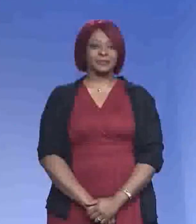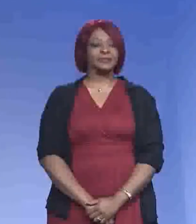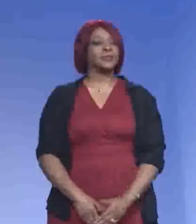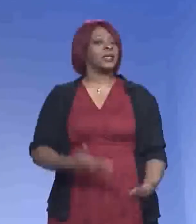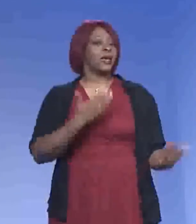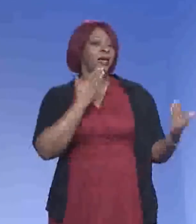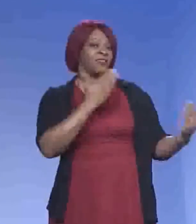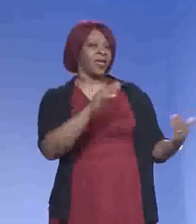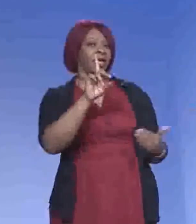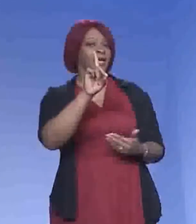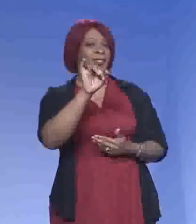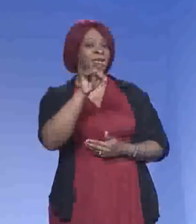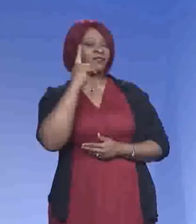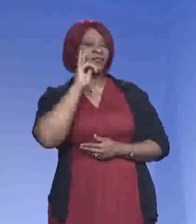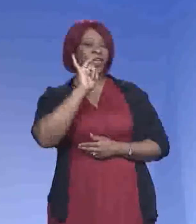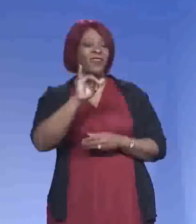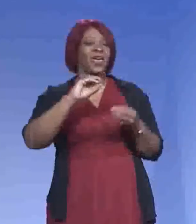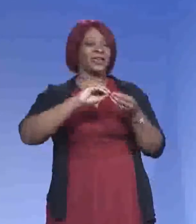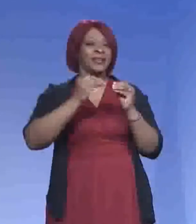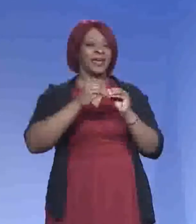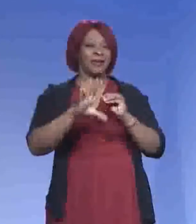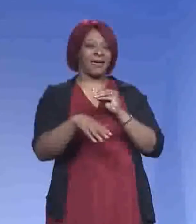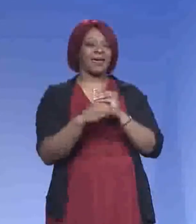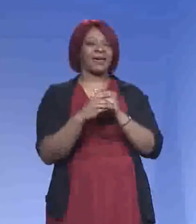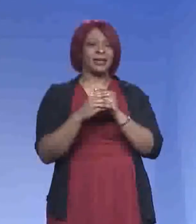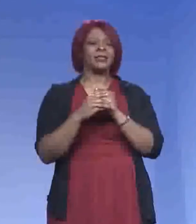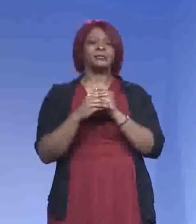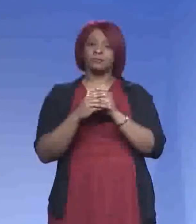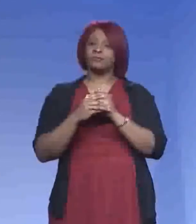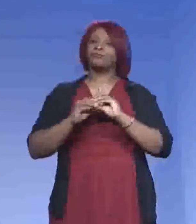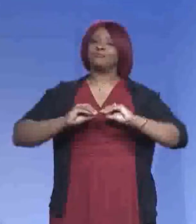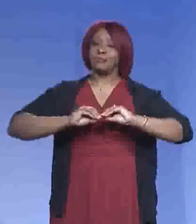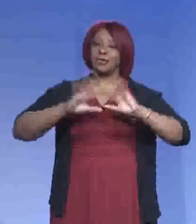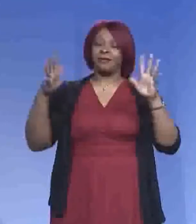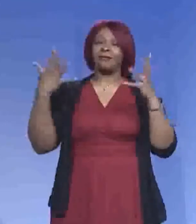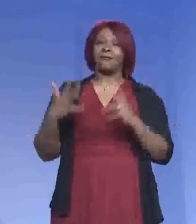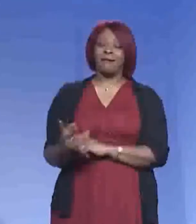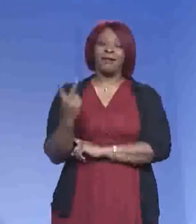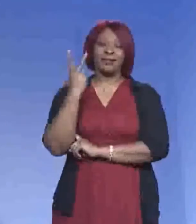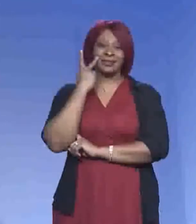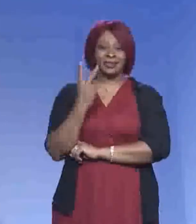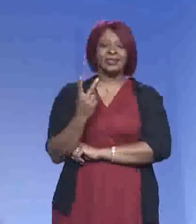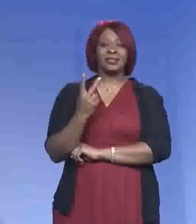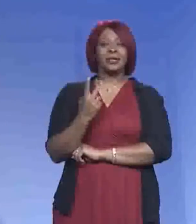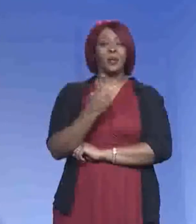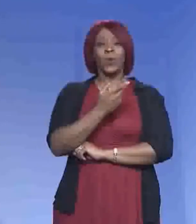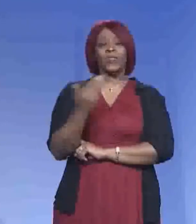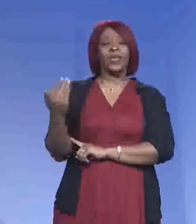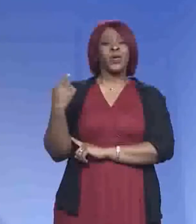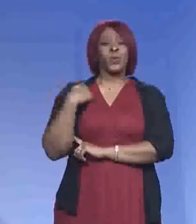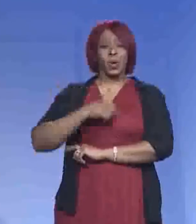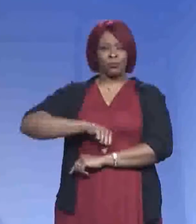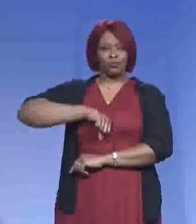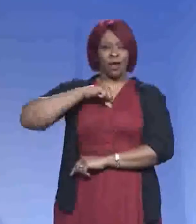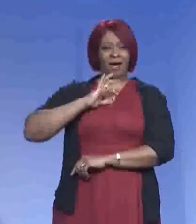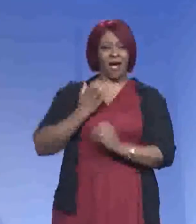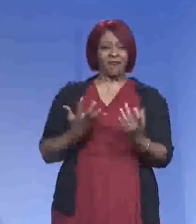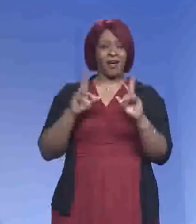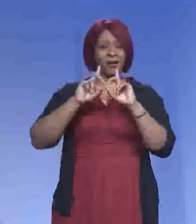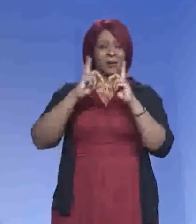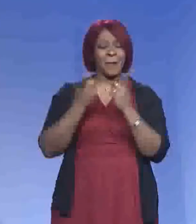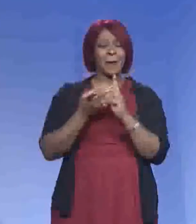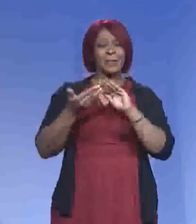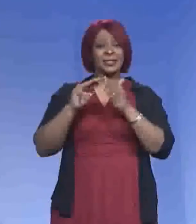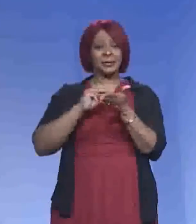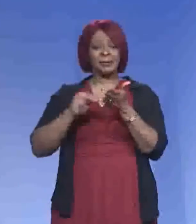Thank you, David, for that dive into the data. I think it's really clear, one of the things we pride ourselves on in the fire department and the city